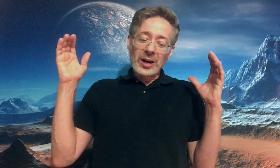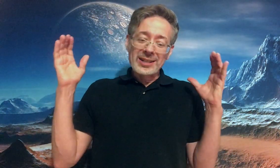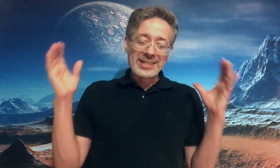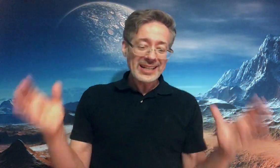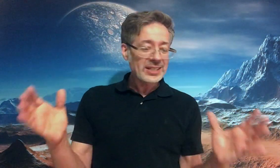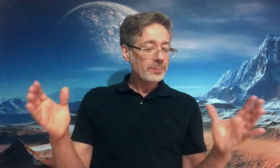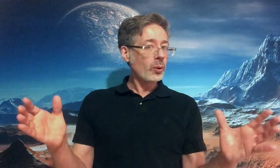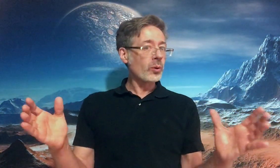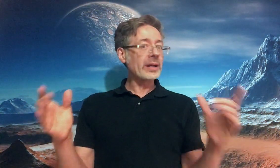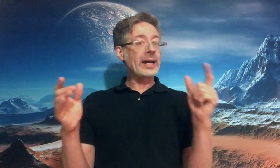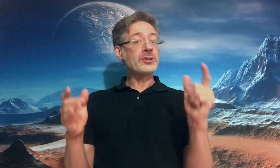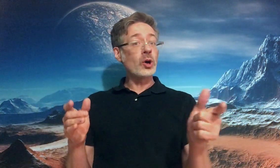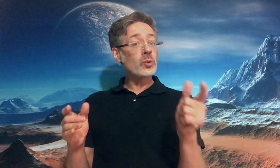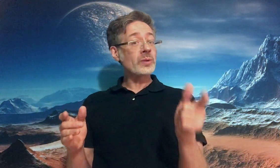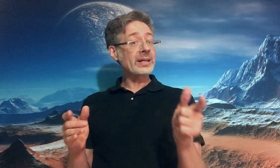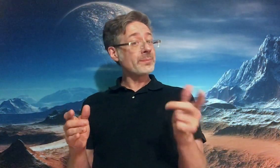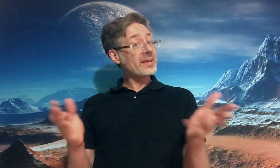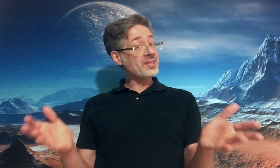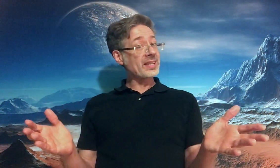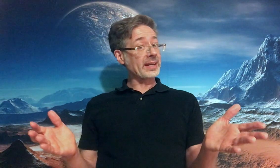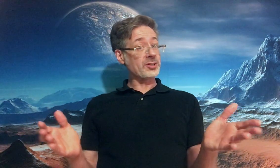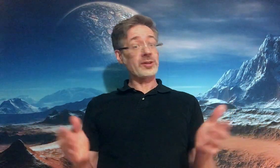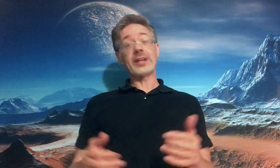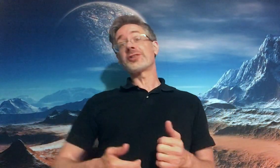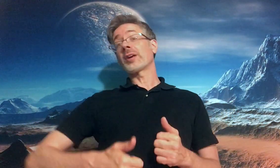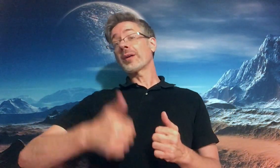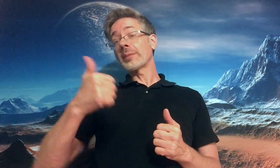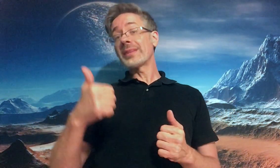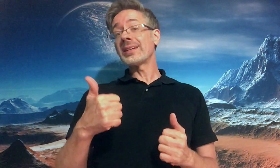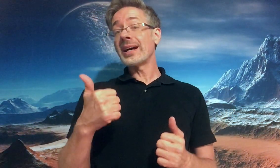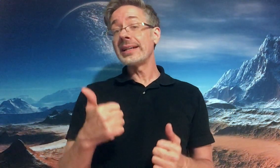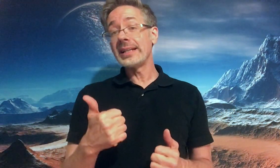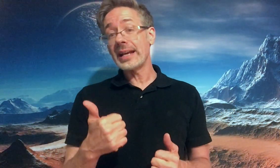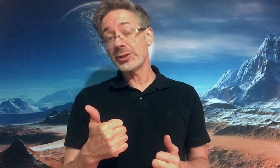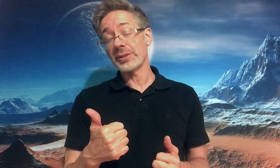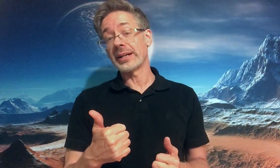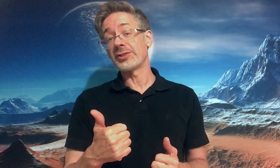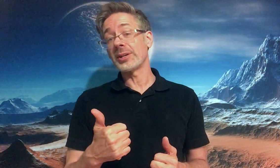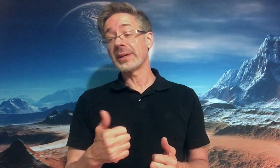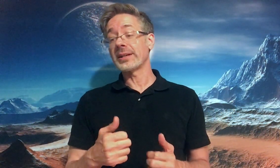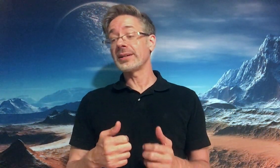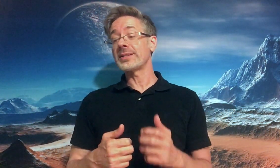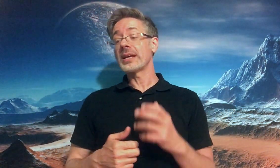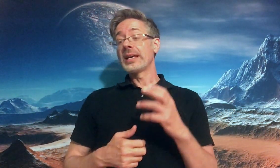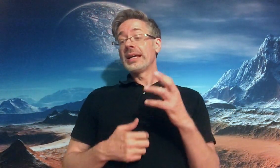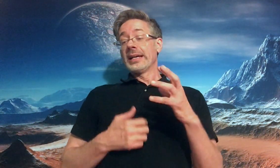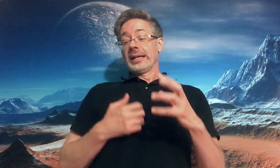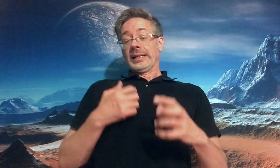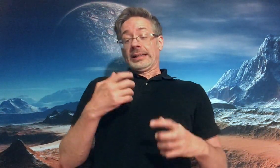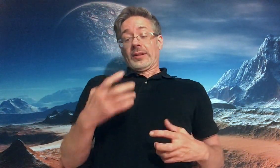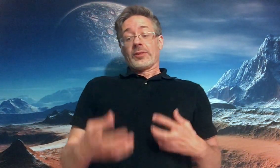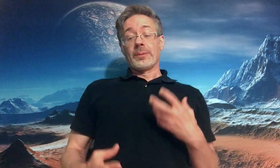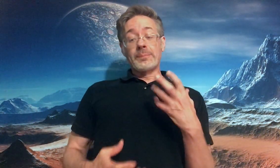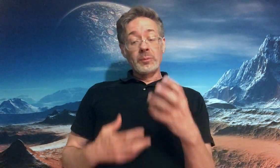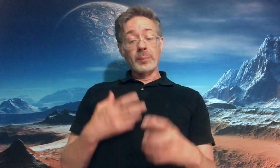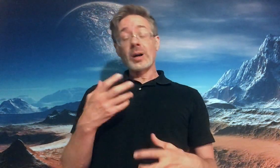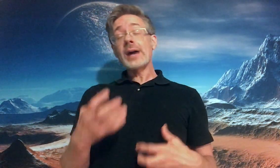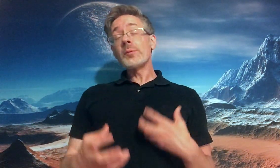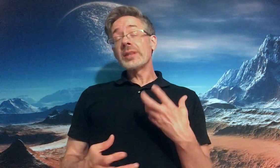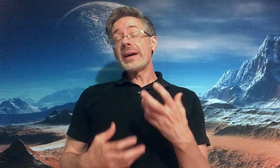are addicted to porn, I don't recommend the second strategy. I recommend the 90-day strategy because the problem with the